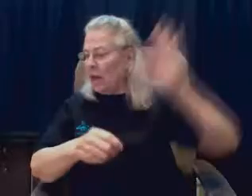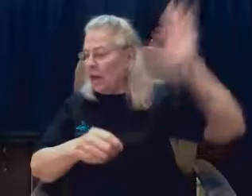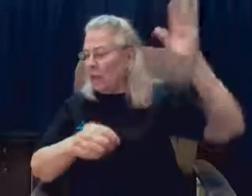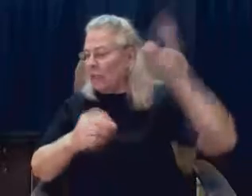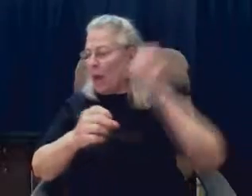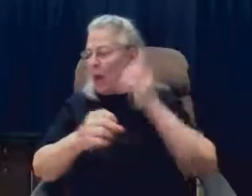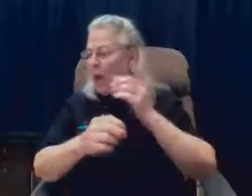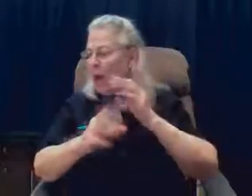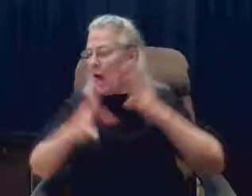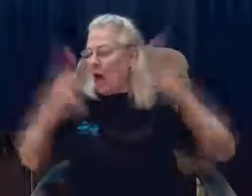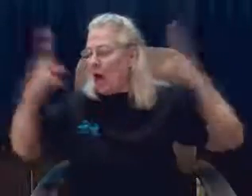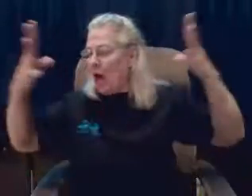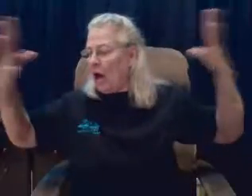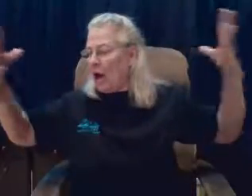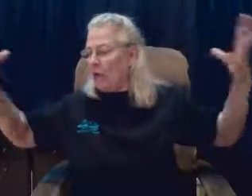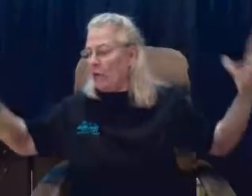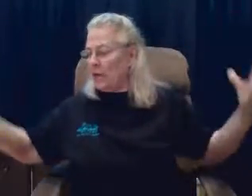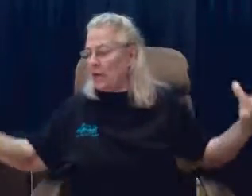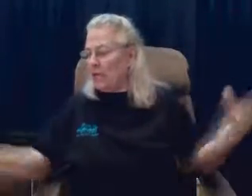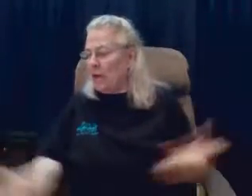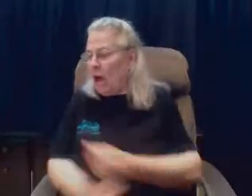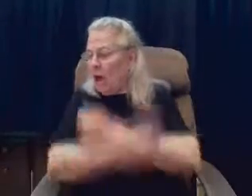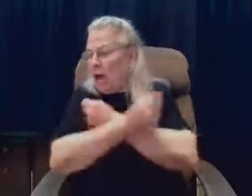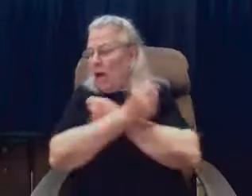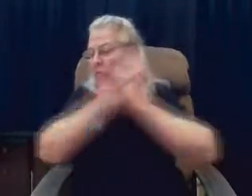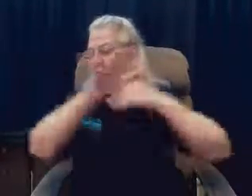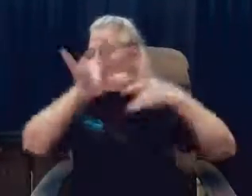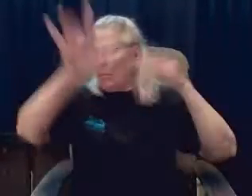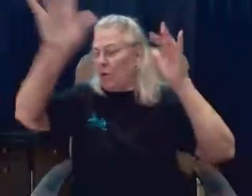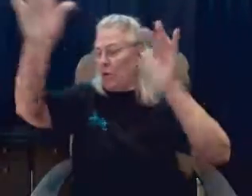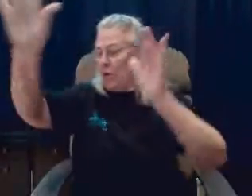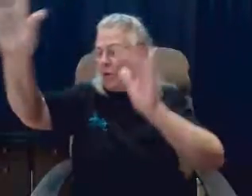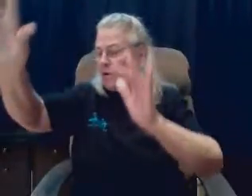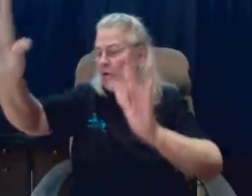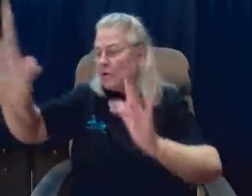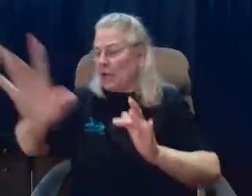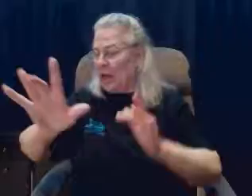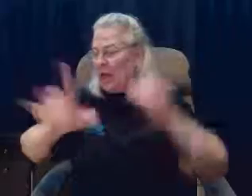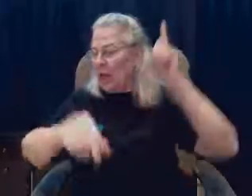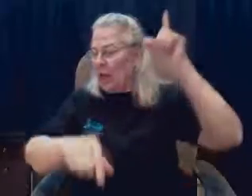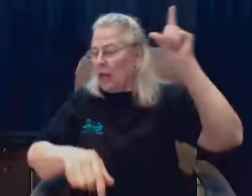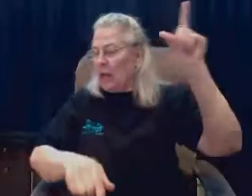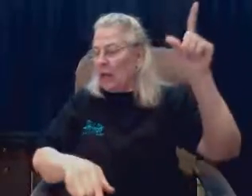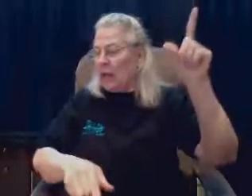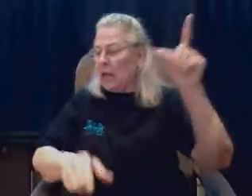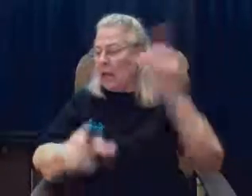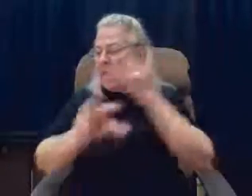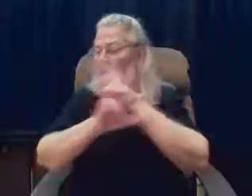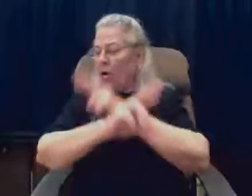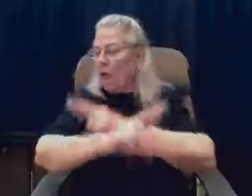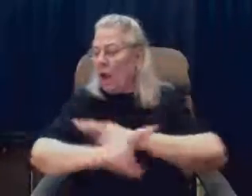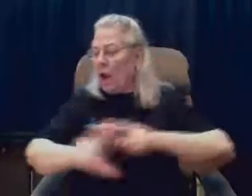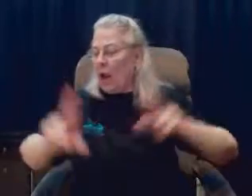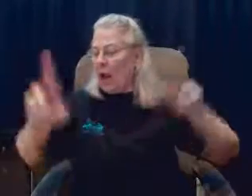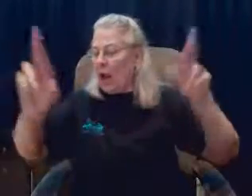his boundless love and mercy He the ransom